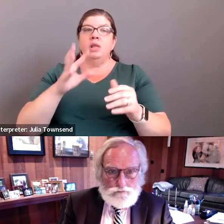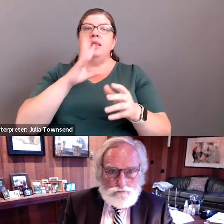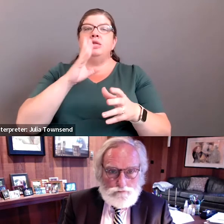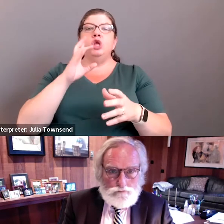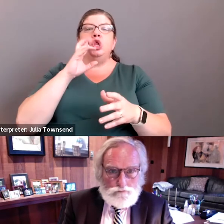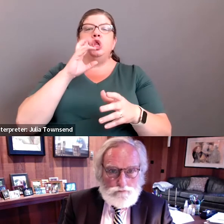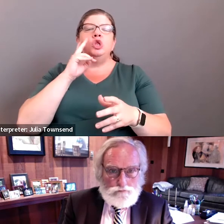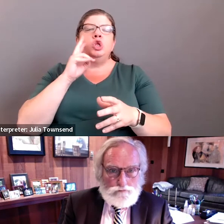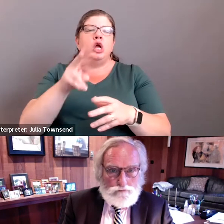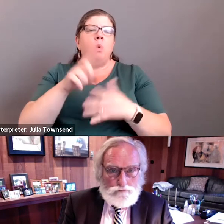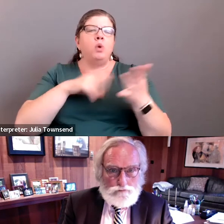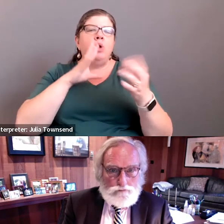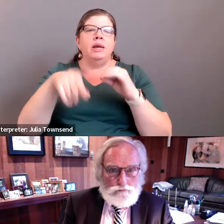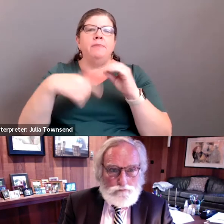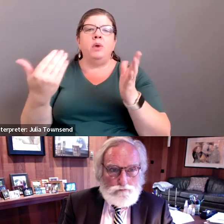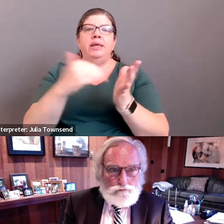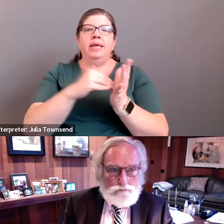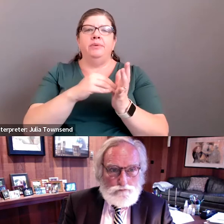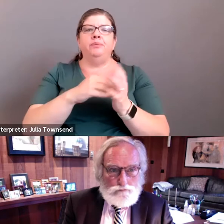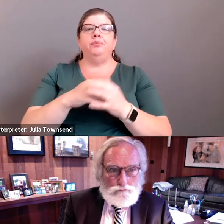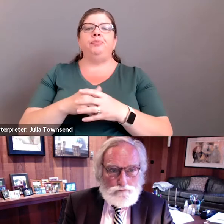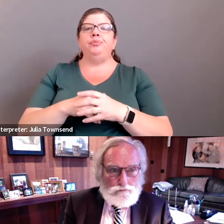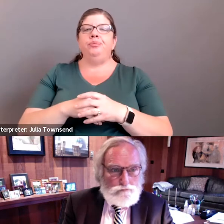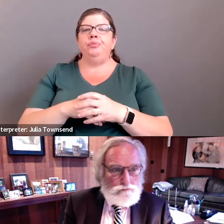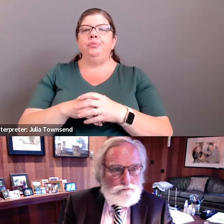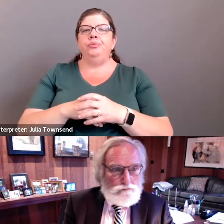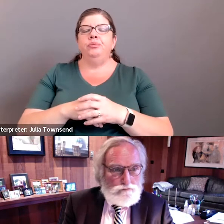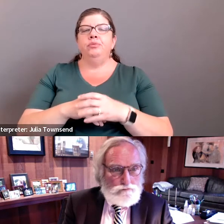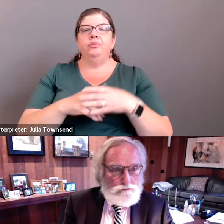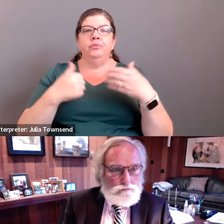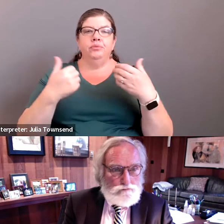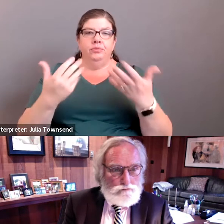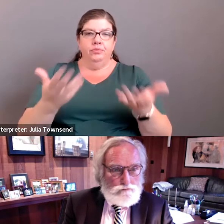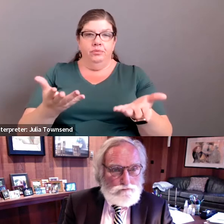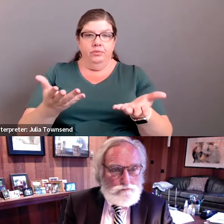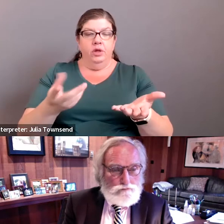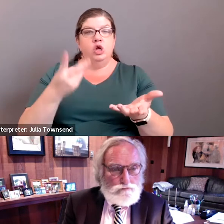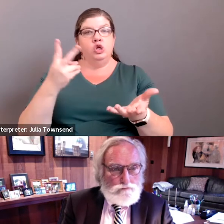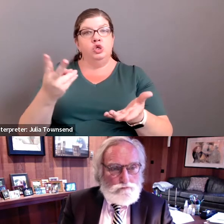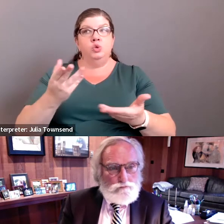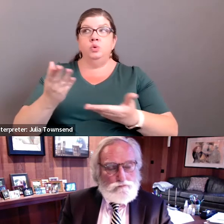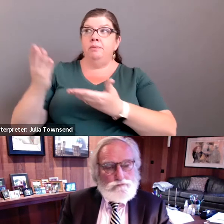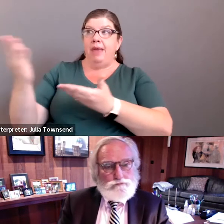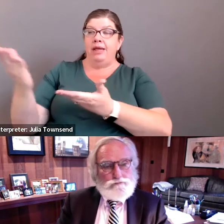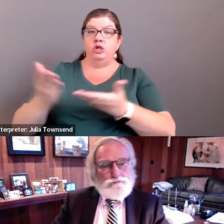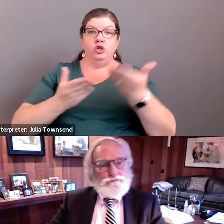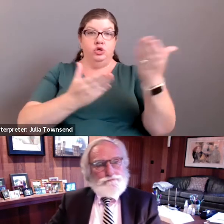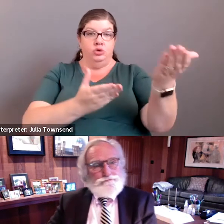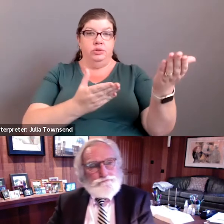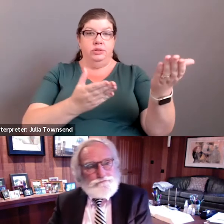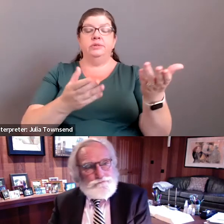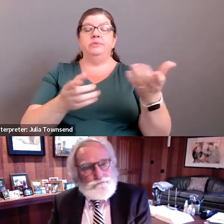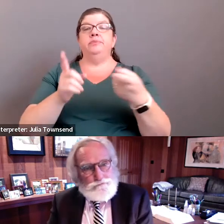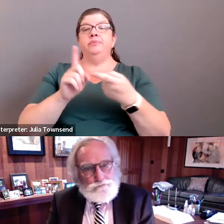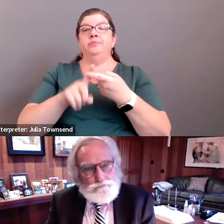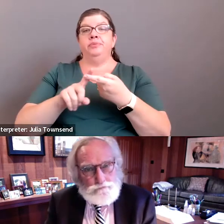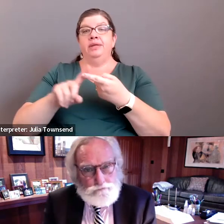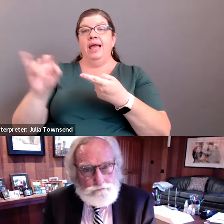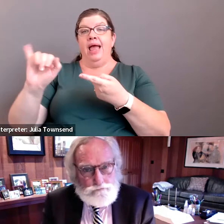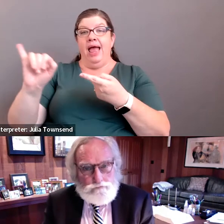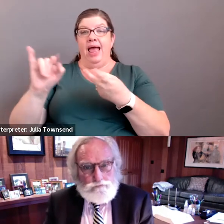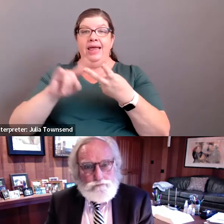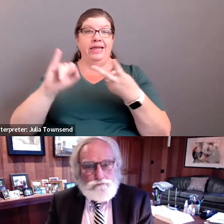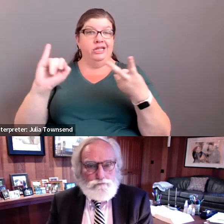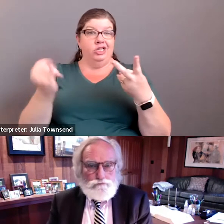talking about. Next slide, please. Next So we have the two measures, the measure I and the